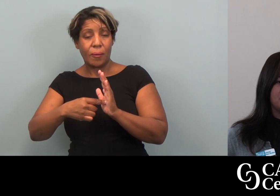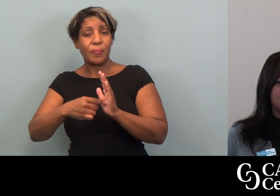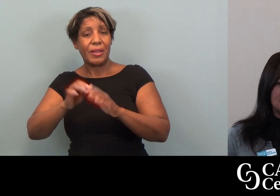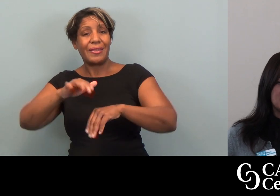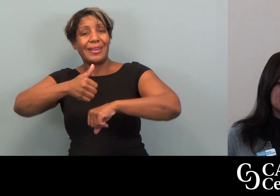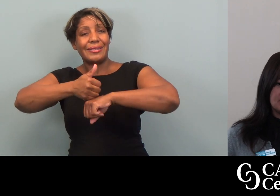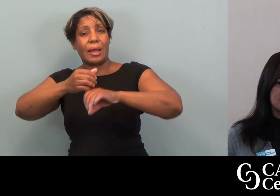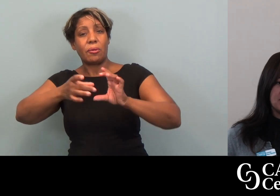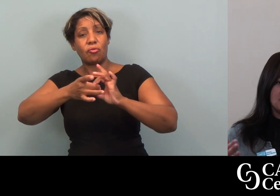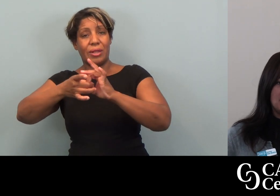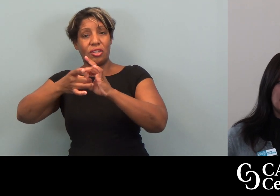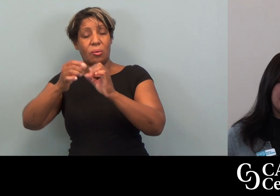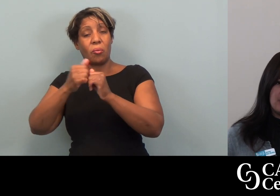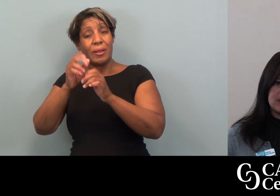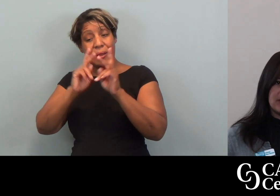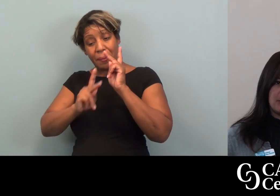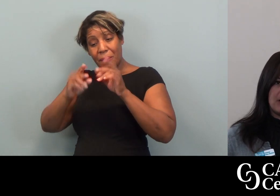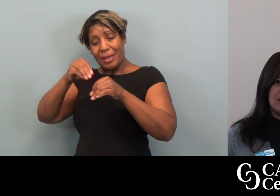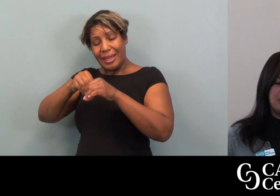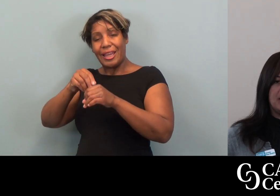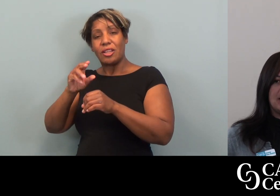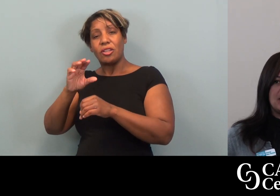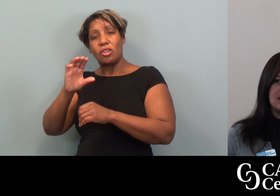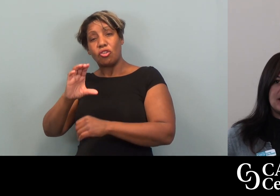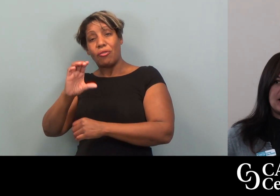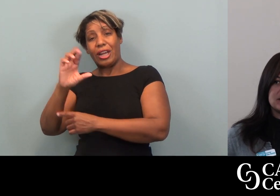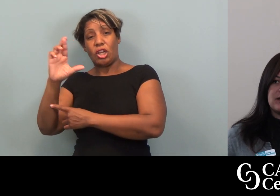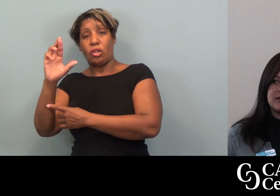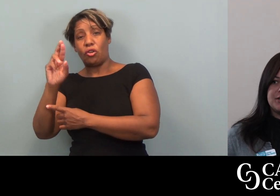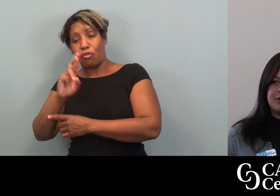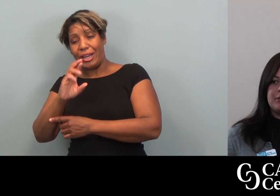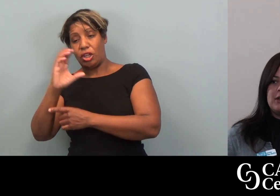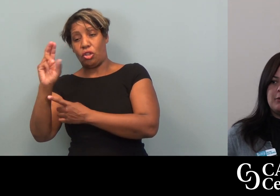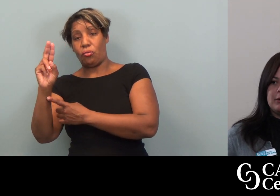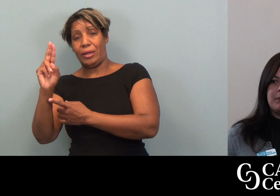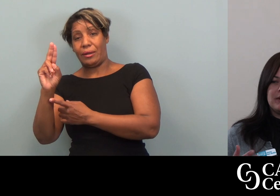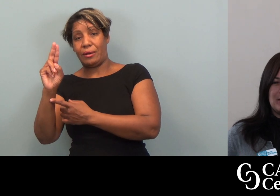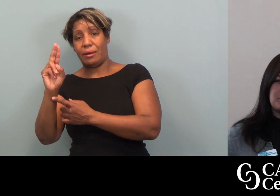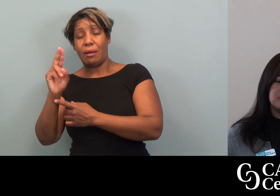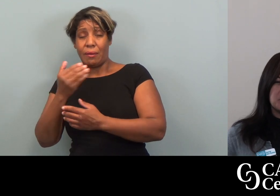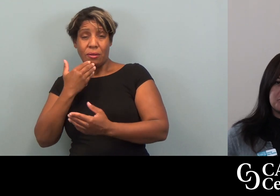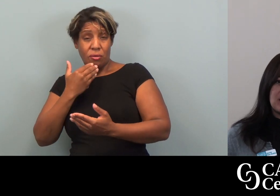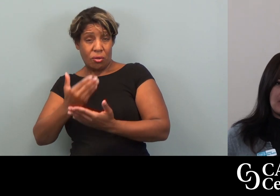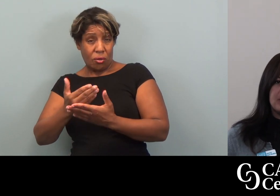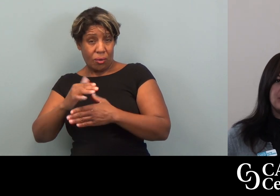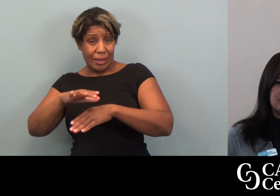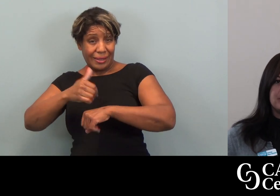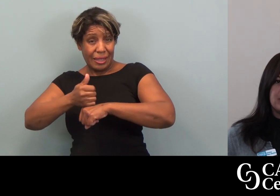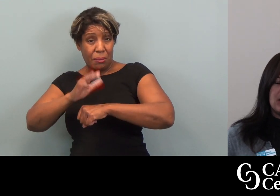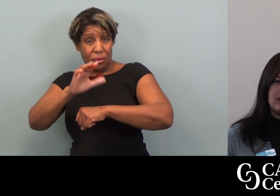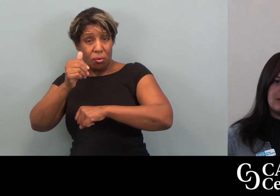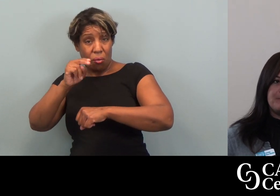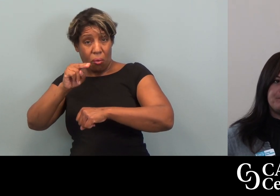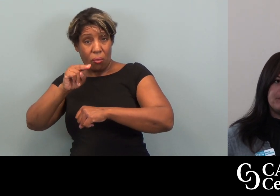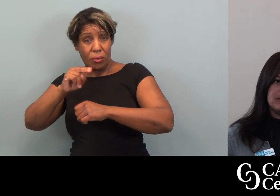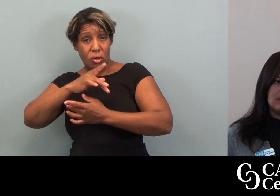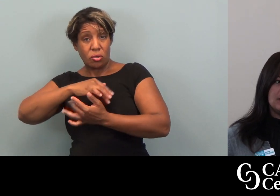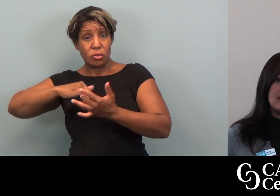They build relationships with the folks at the credit union. And I think that has a lot to do with building their own social capital and